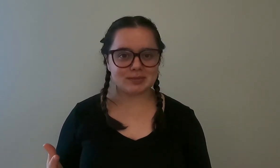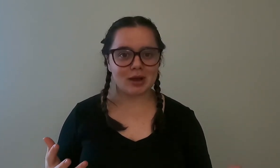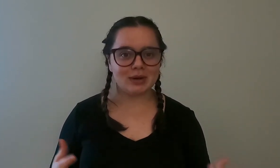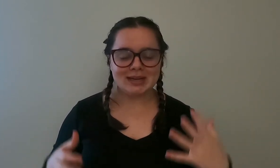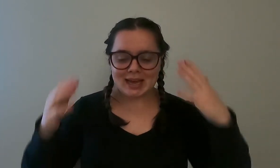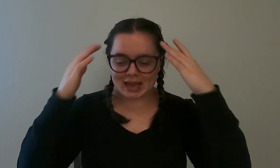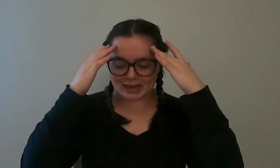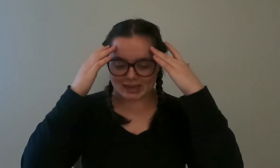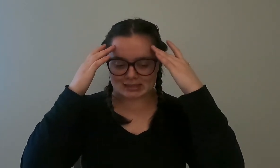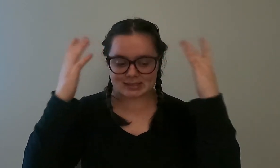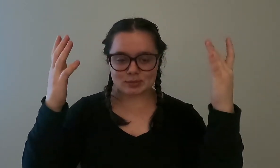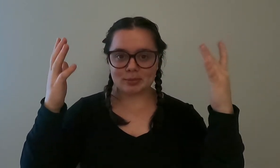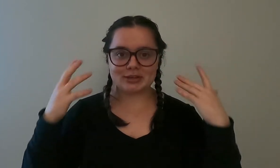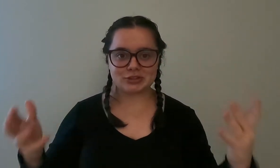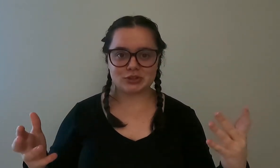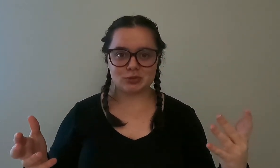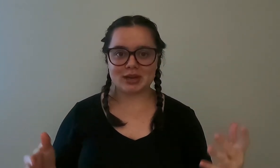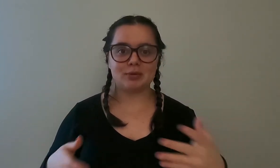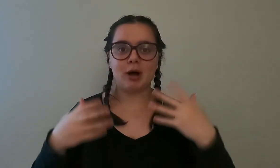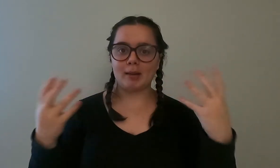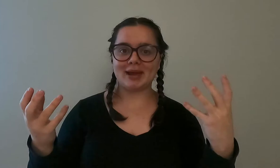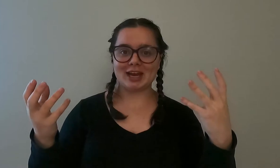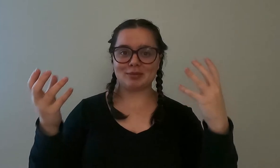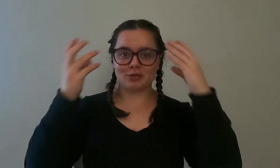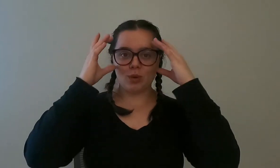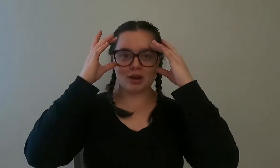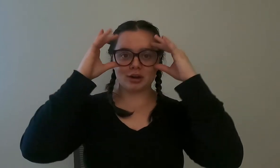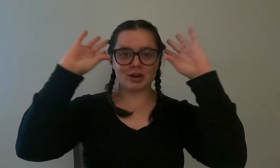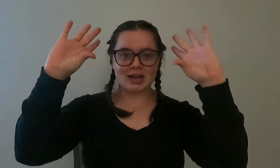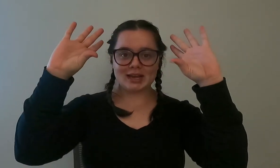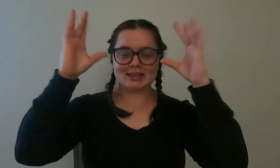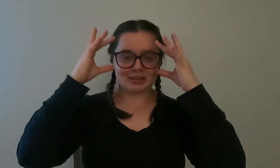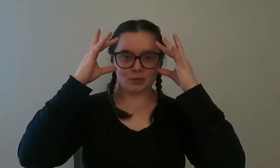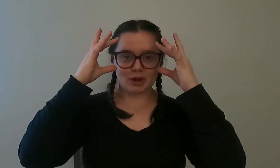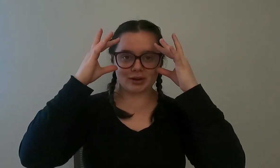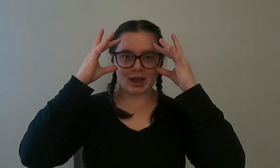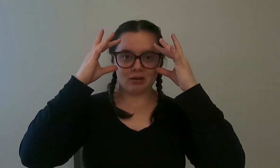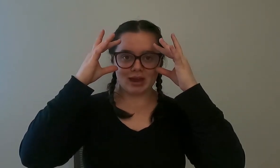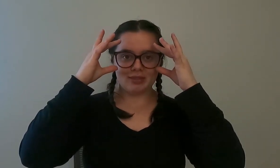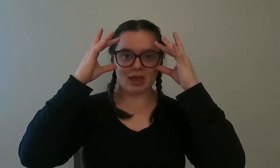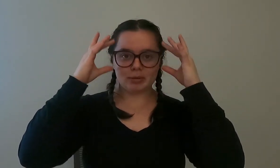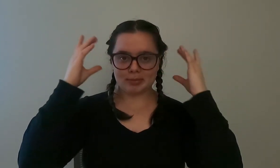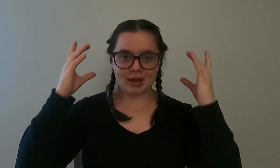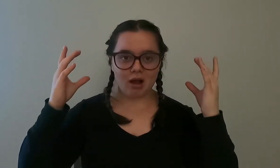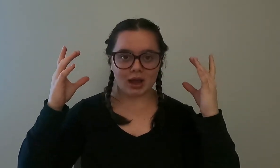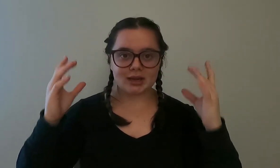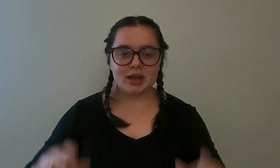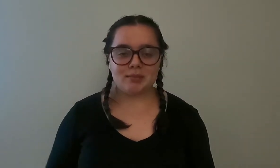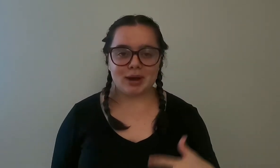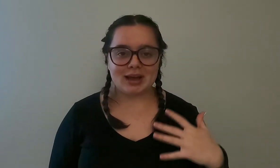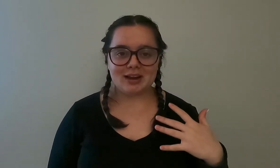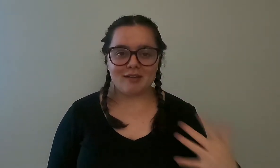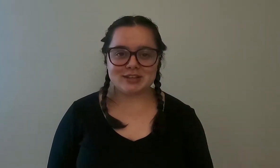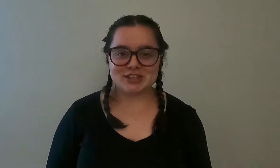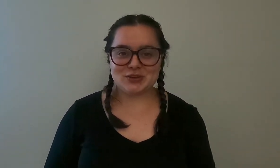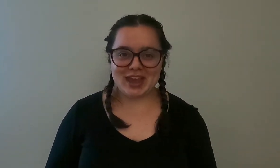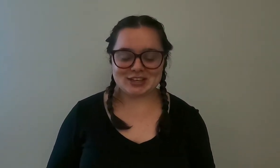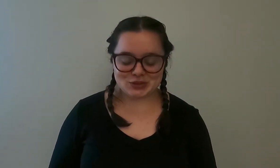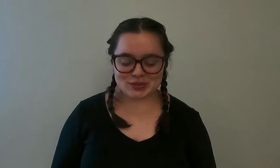about and i guess as a swimmer i just assumed that i would pop my head above the water get the water out and then put it back on but obviously you can't do